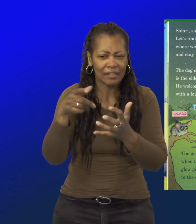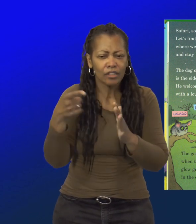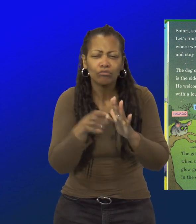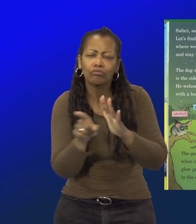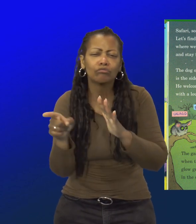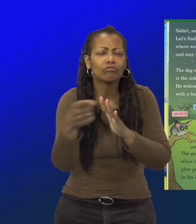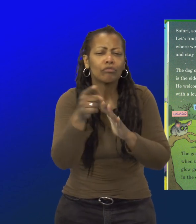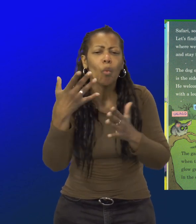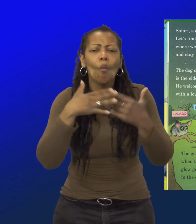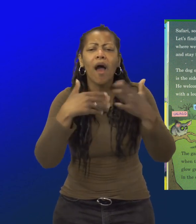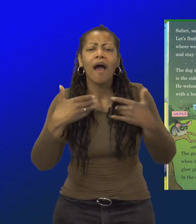treat.